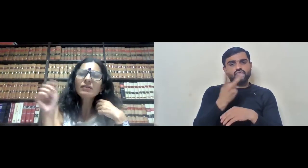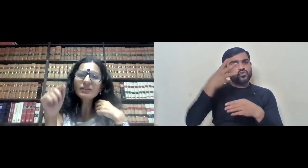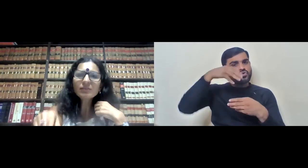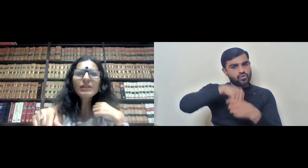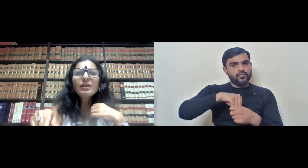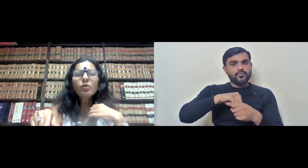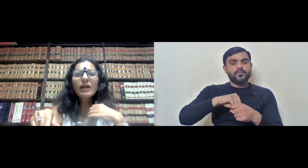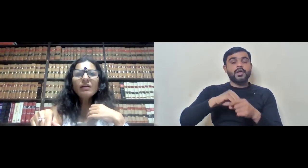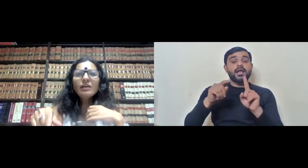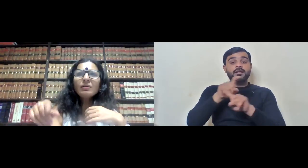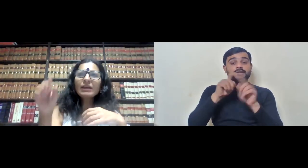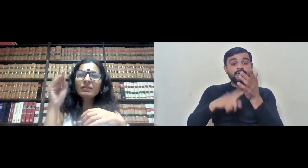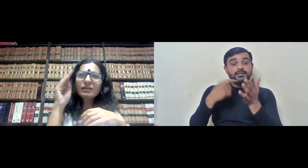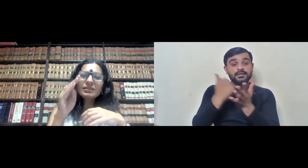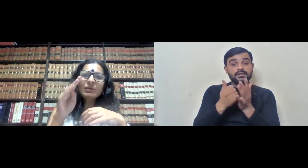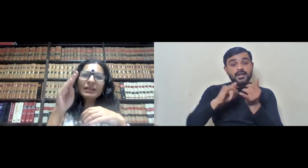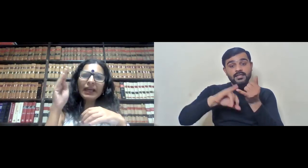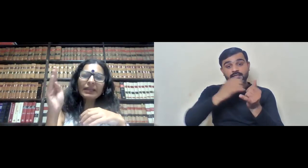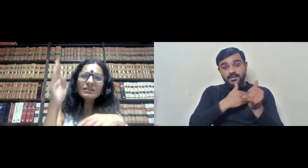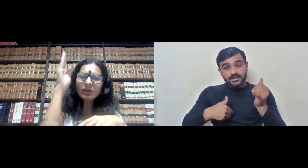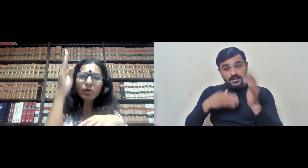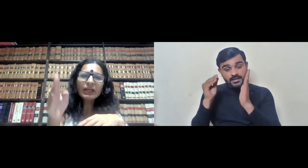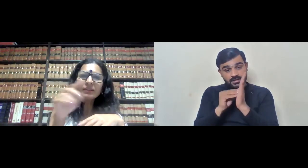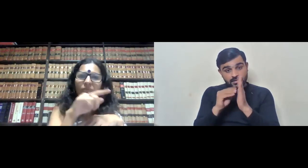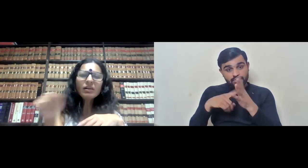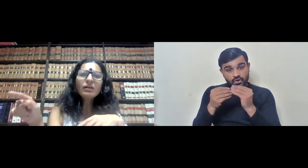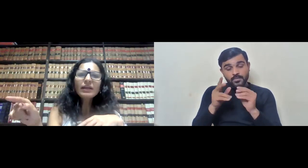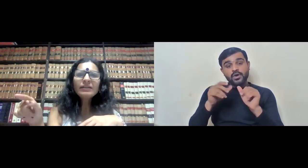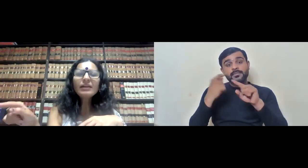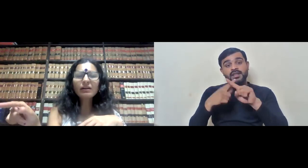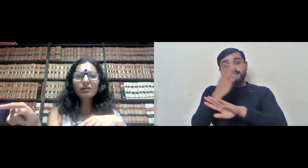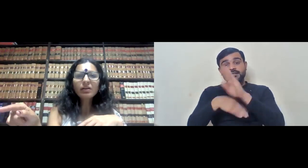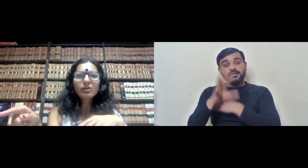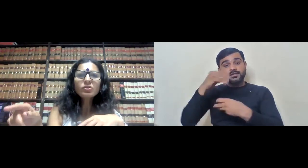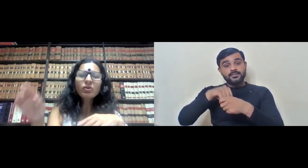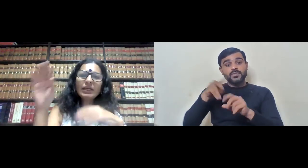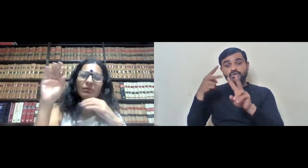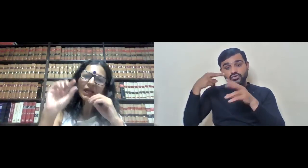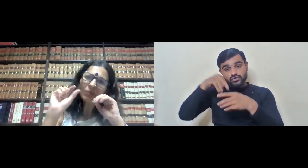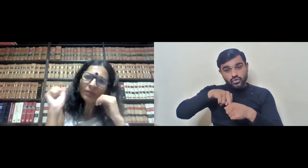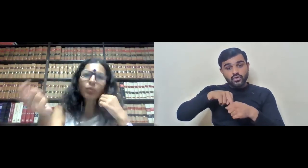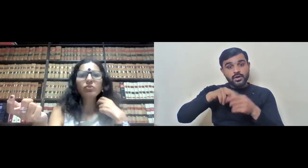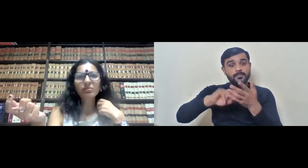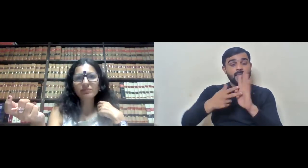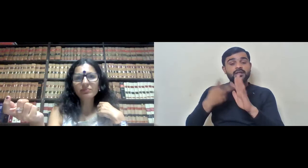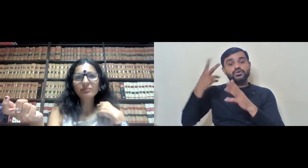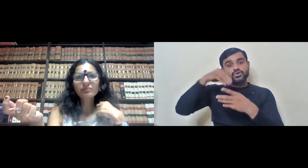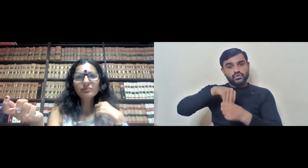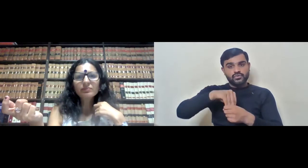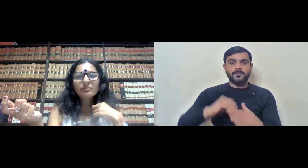It will be under the disability quota. But the disability and SC quota, they will interlink. So, it will come under both.